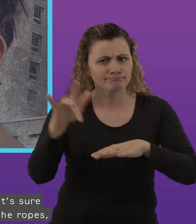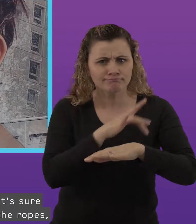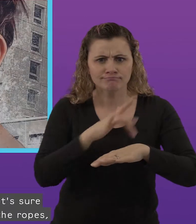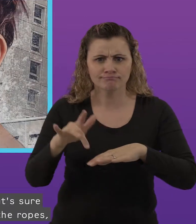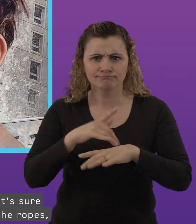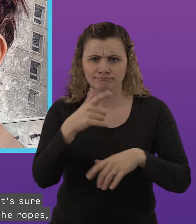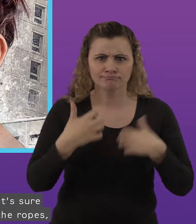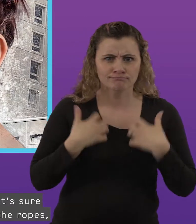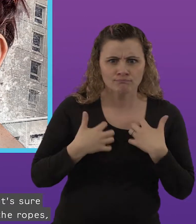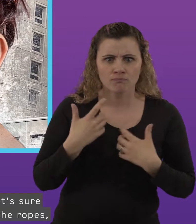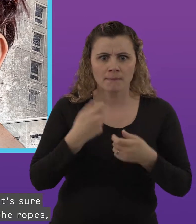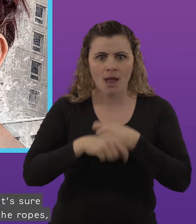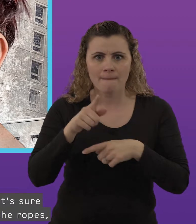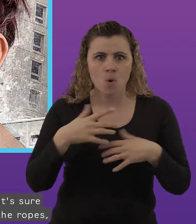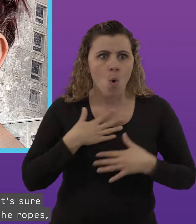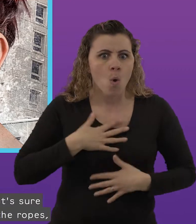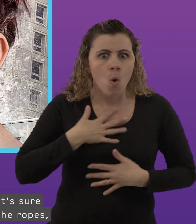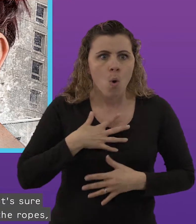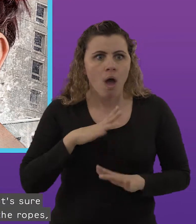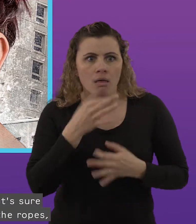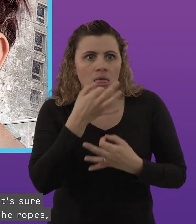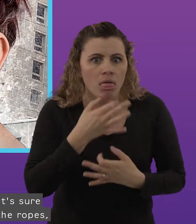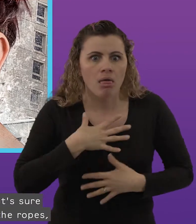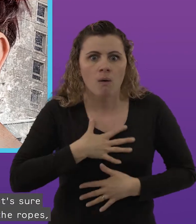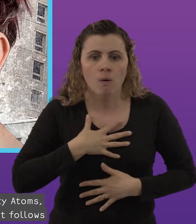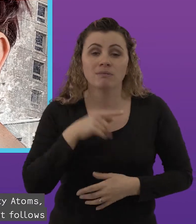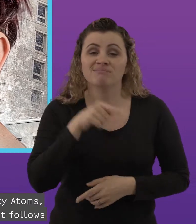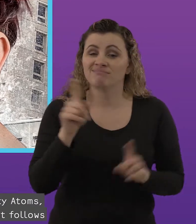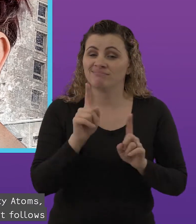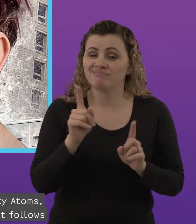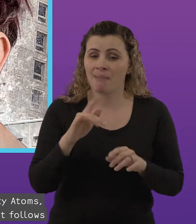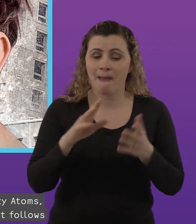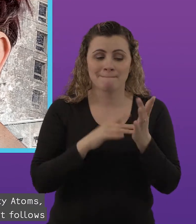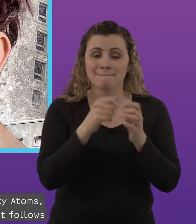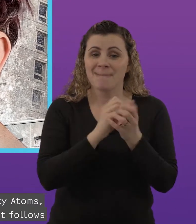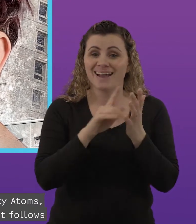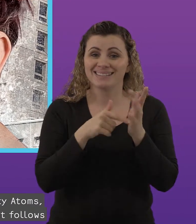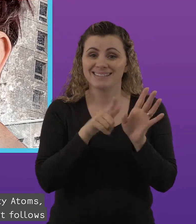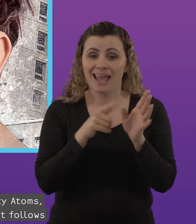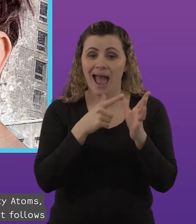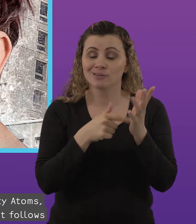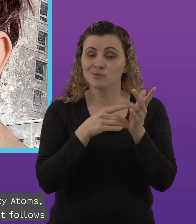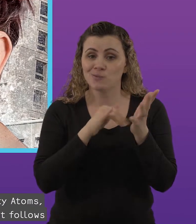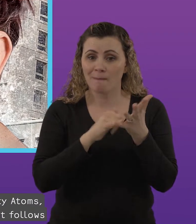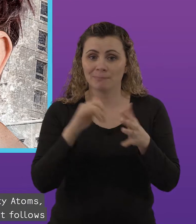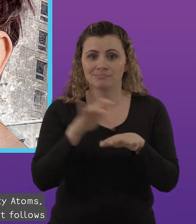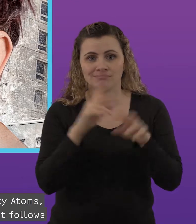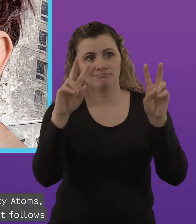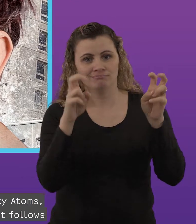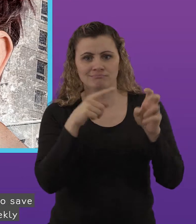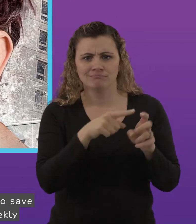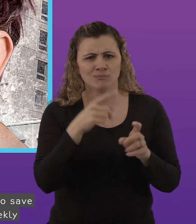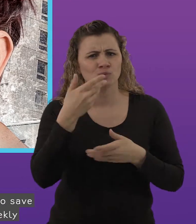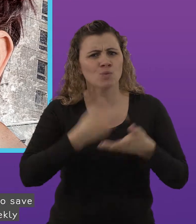For a theatrical debut that's sure to leave your emotions on the ropes, look no further than Mighty Atoms, an unforgettable